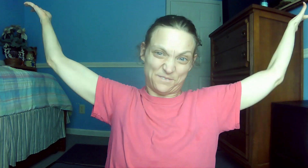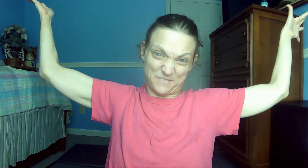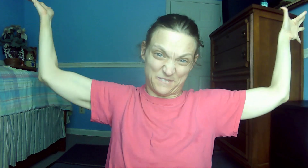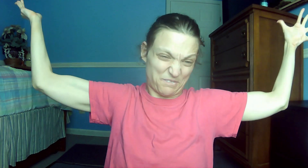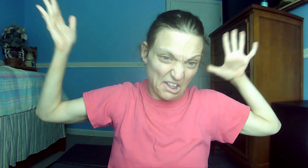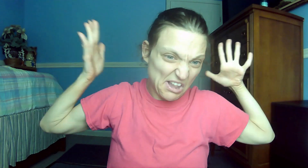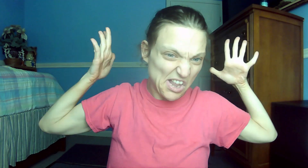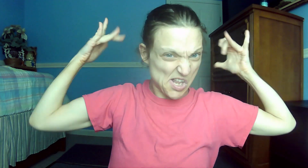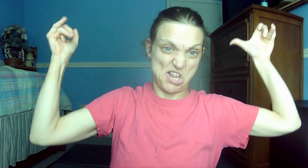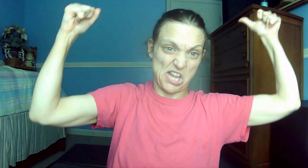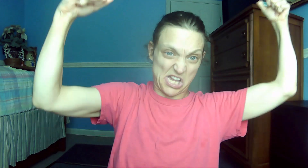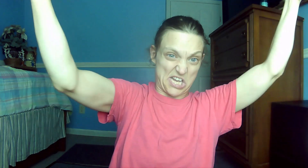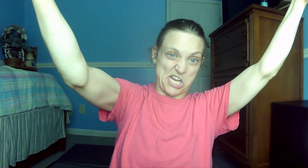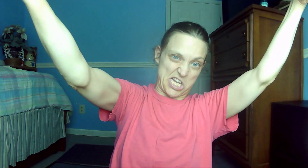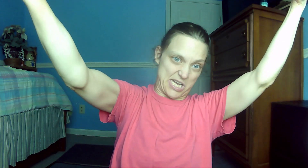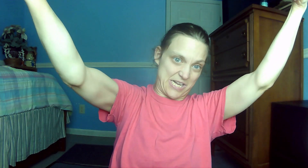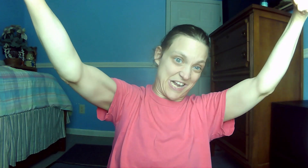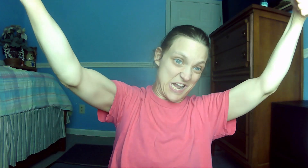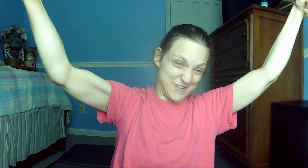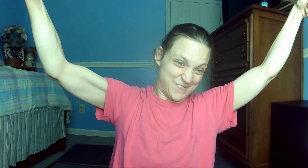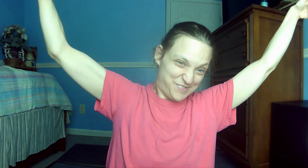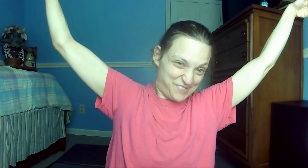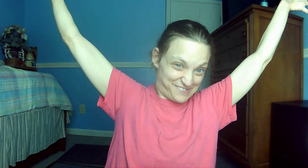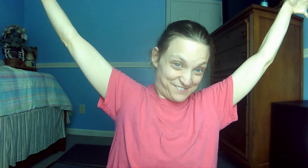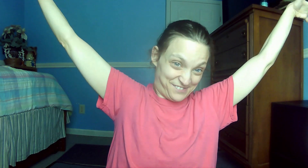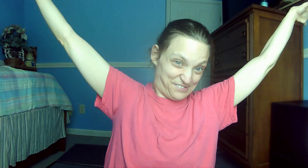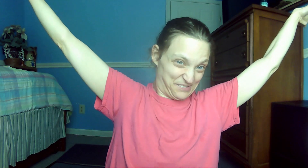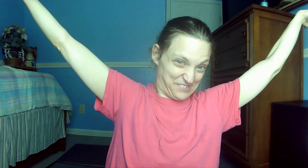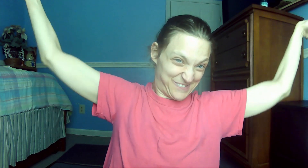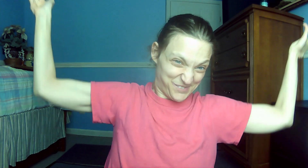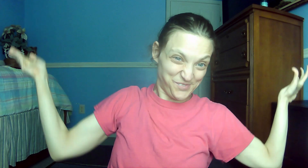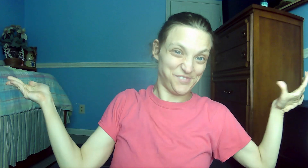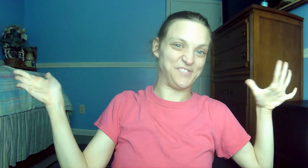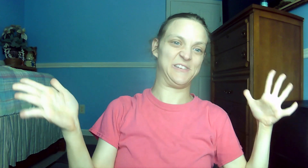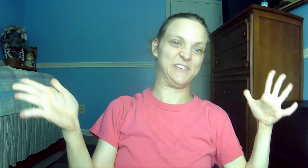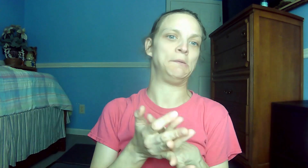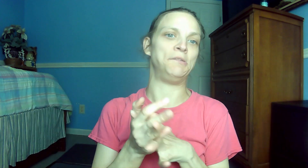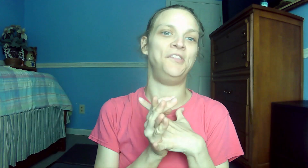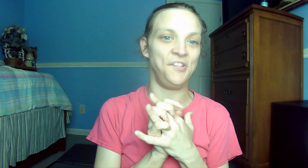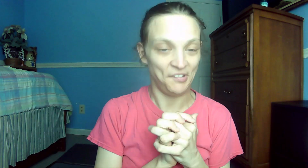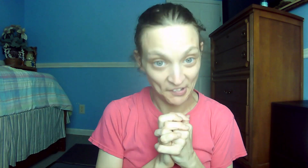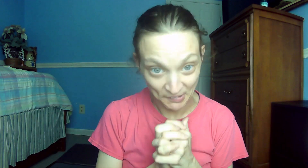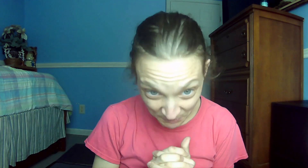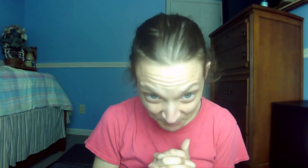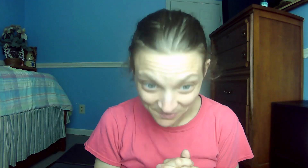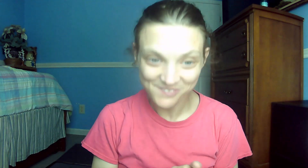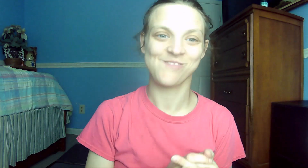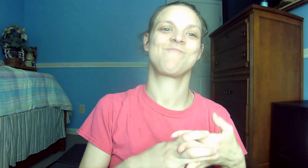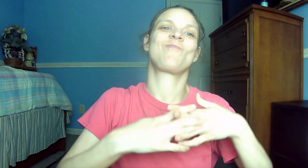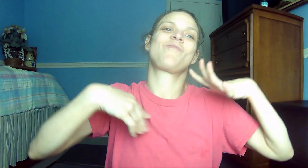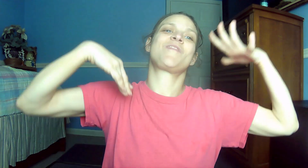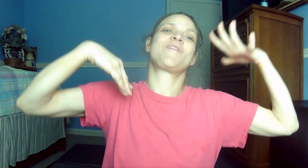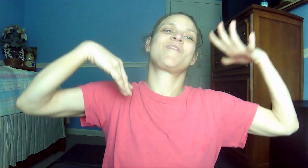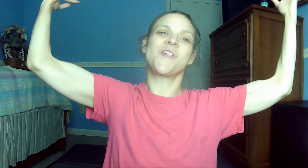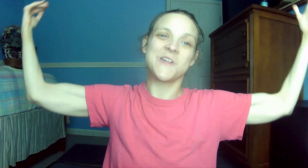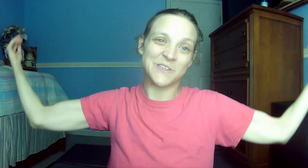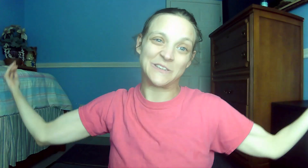100 popular Bible verses for you. This is amazing to learn about the love that the Father, Son, and Holy